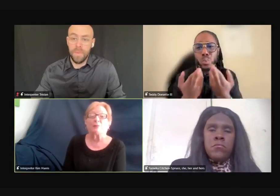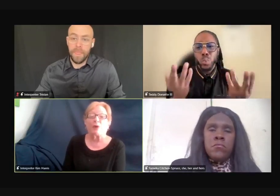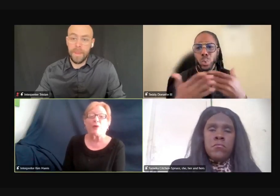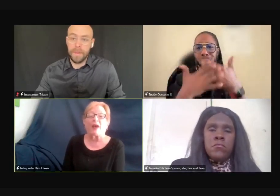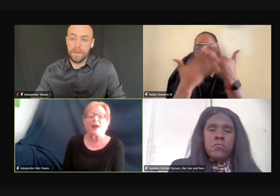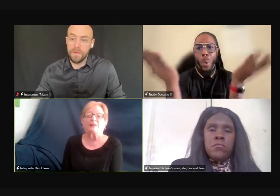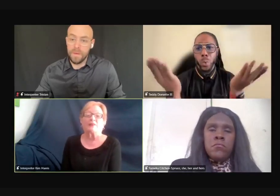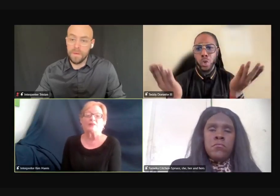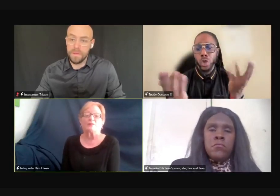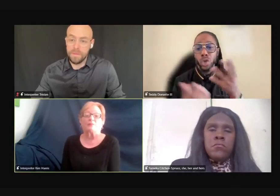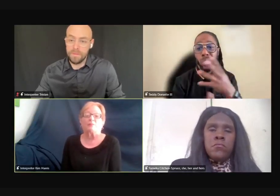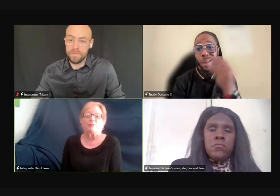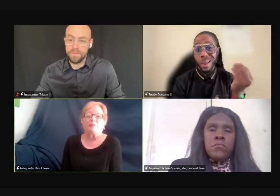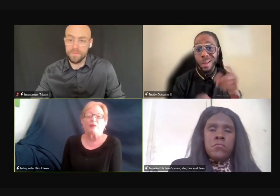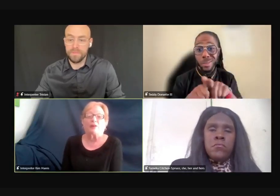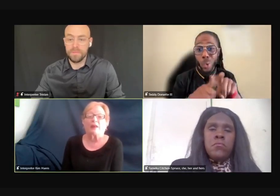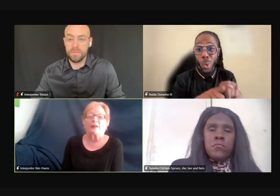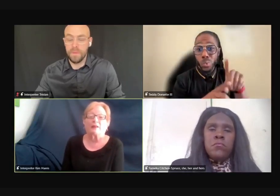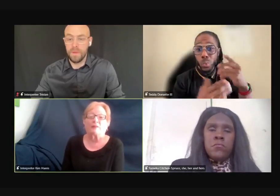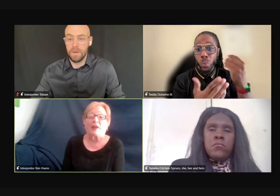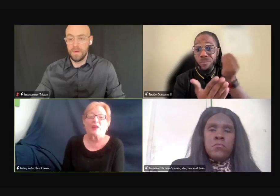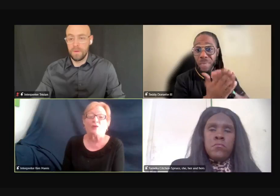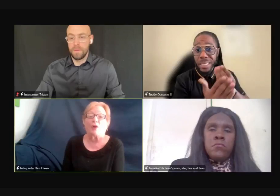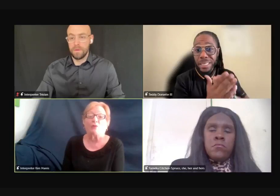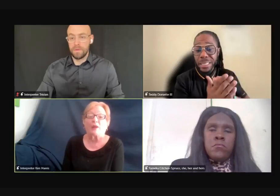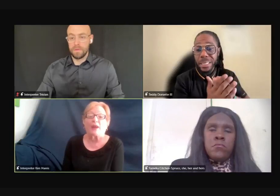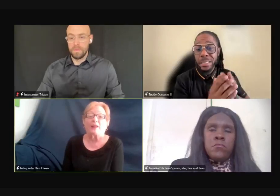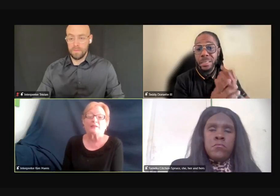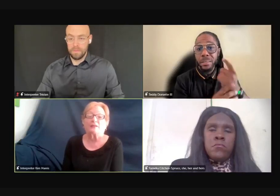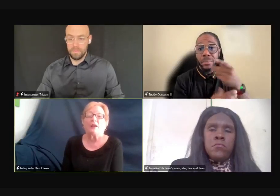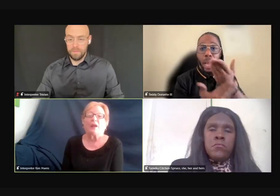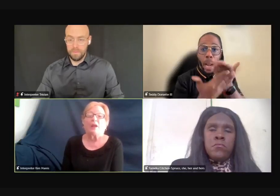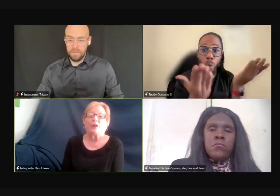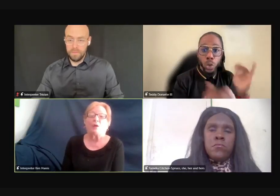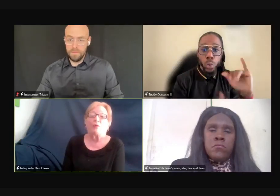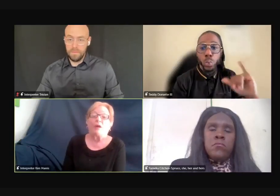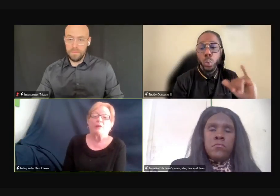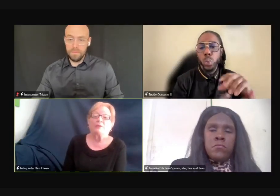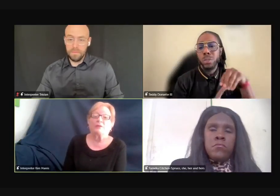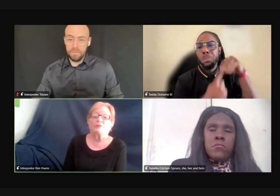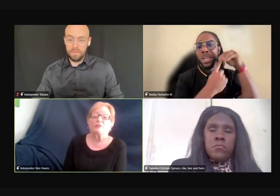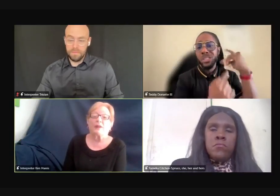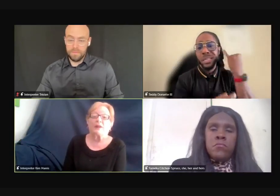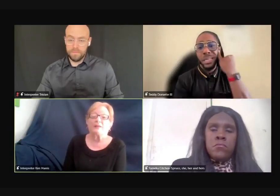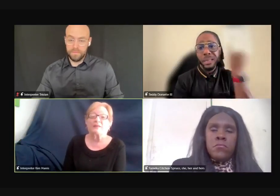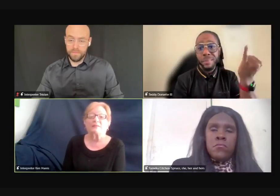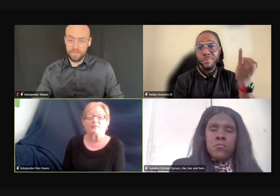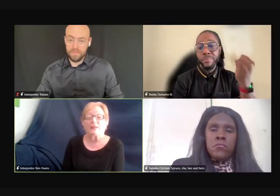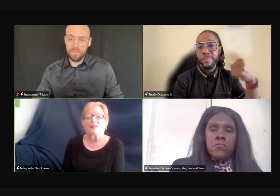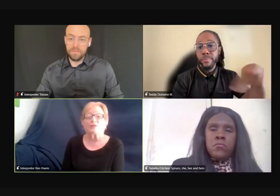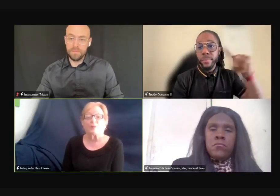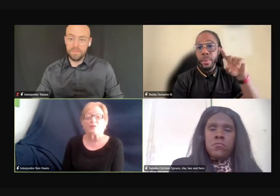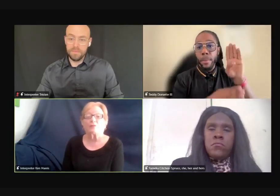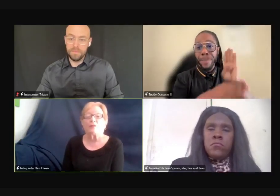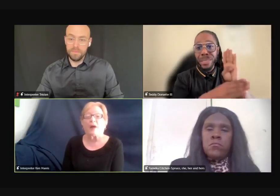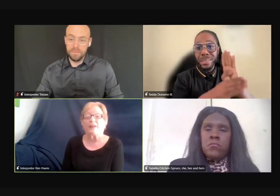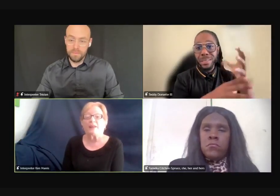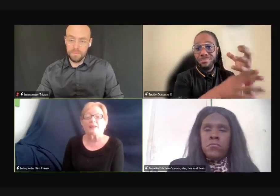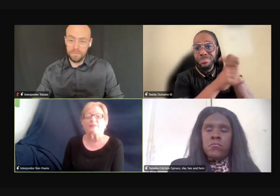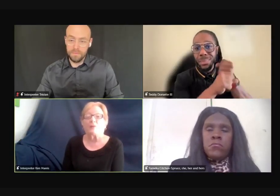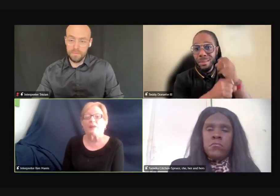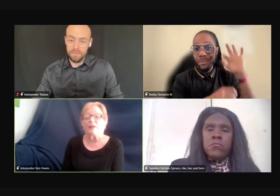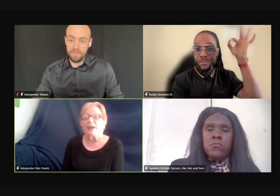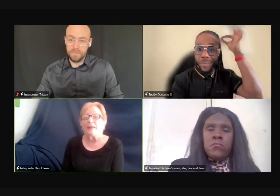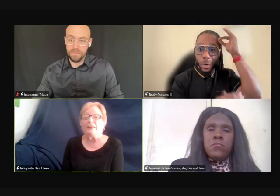you know, being proactive and just, you know, get making it known. Hey, listen, you know, there's monies that's needed, there's special